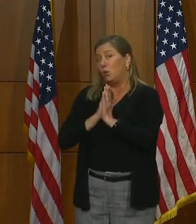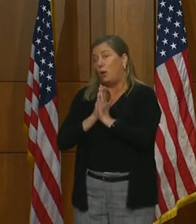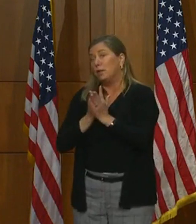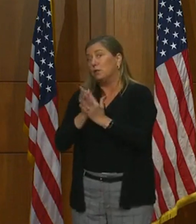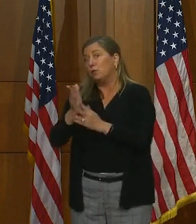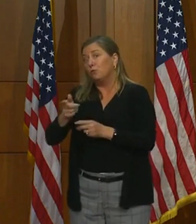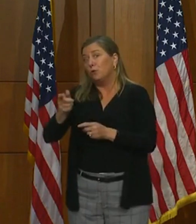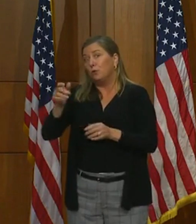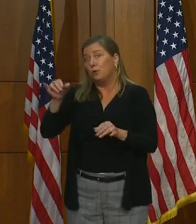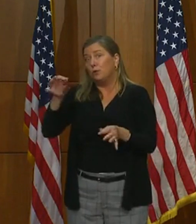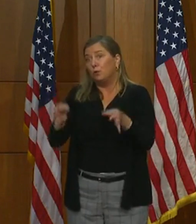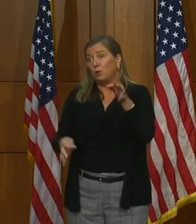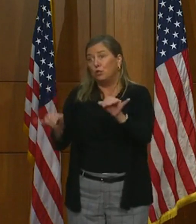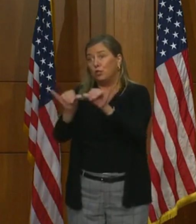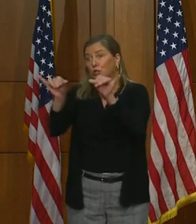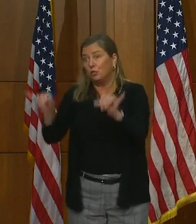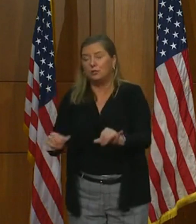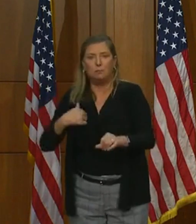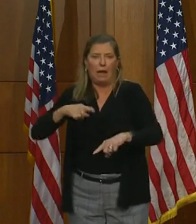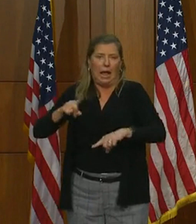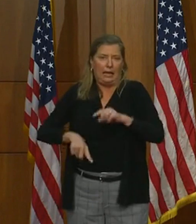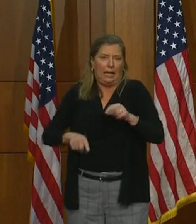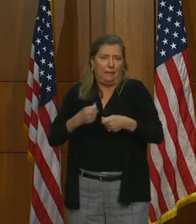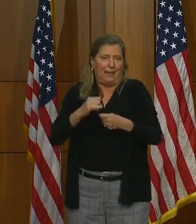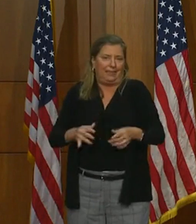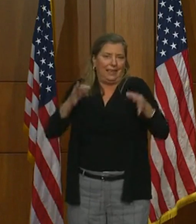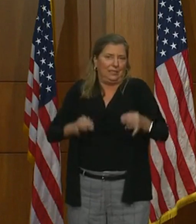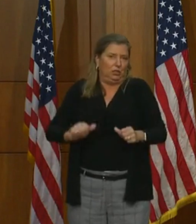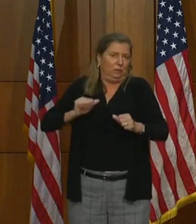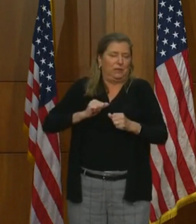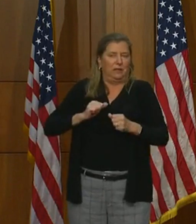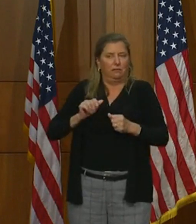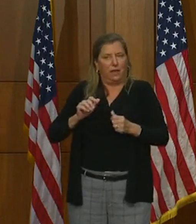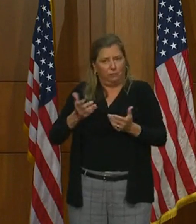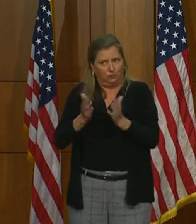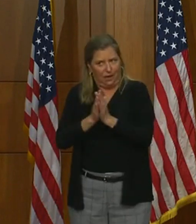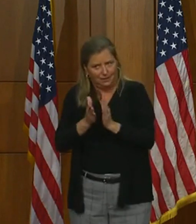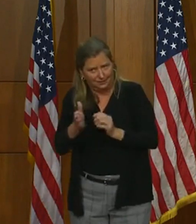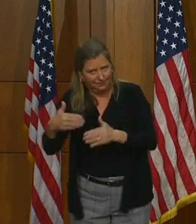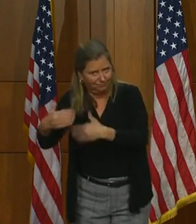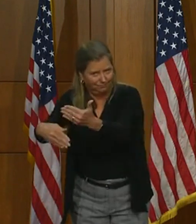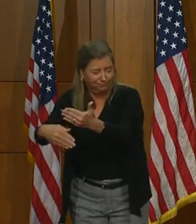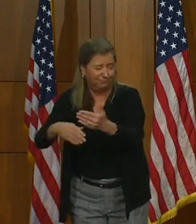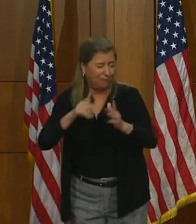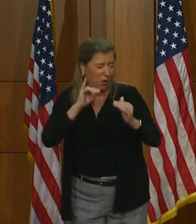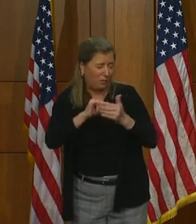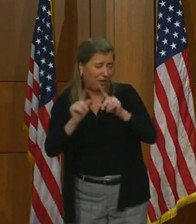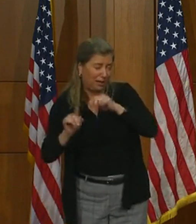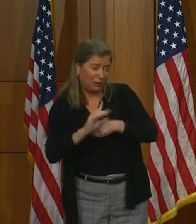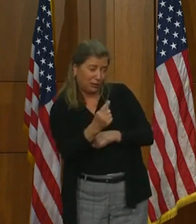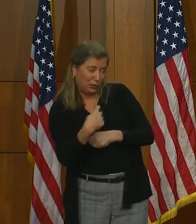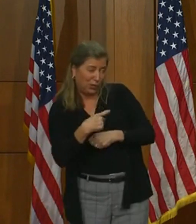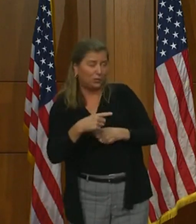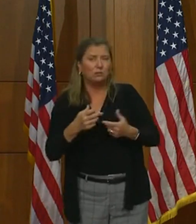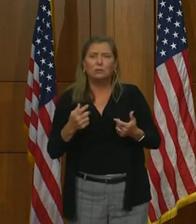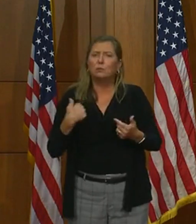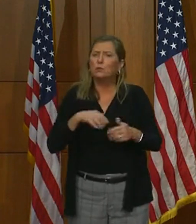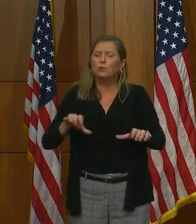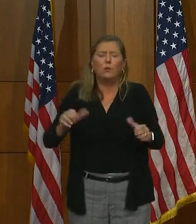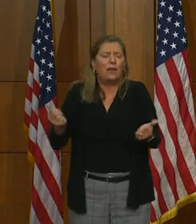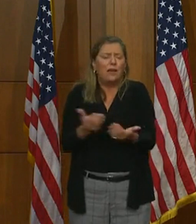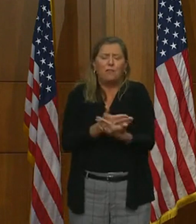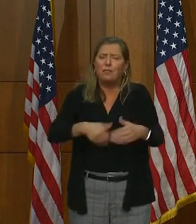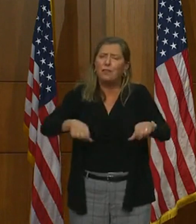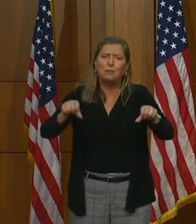we can't make that decision at the executive level. So I hope that answers your question. But we're going to do everything we